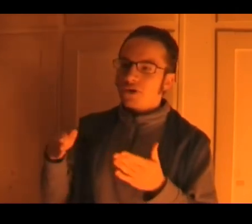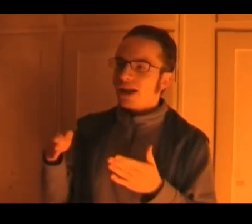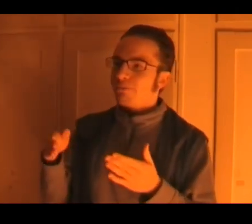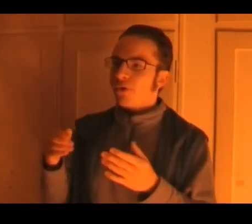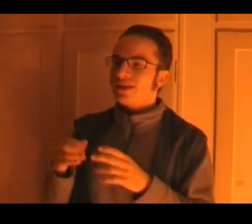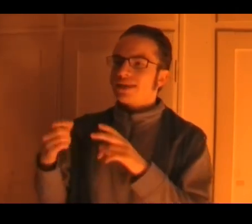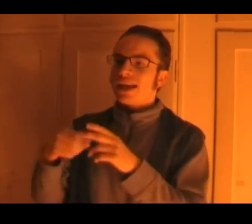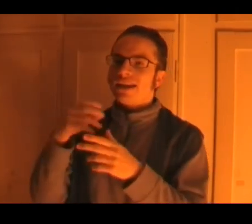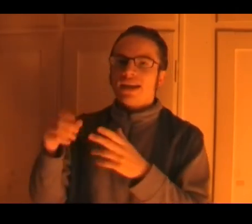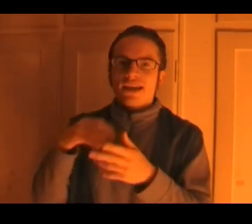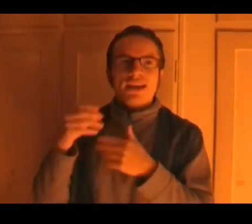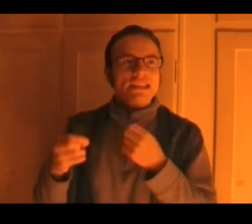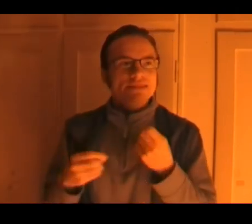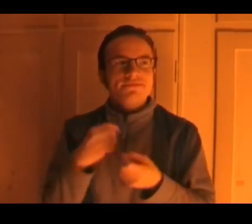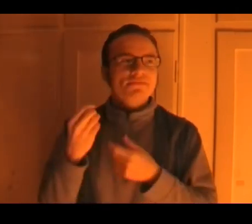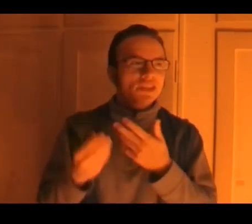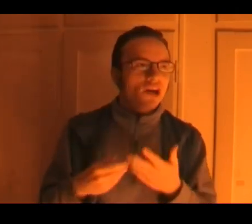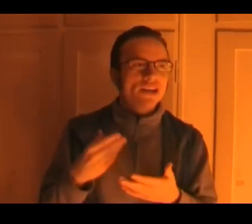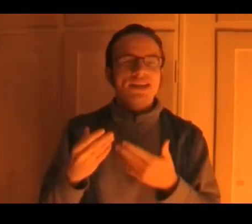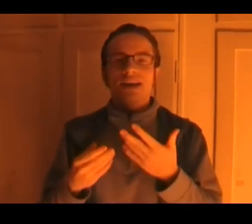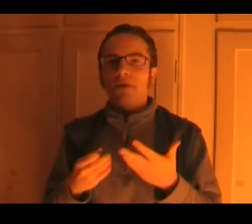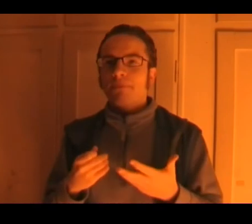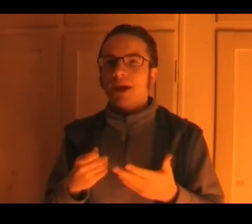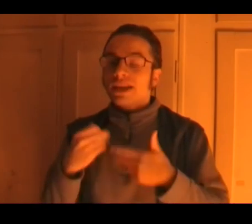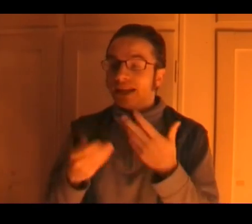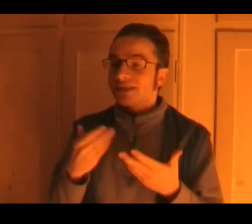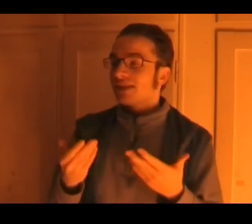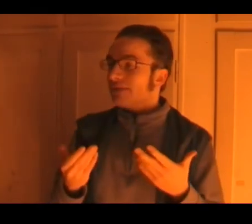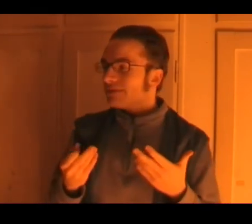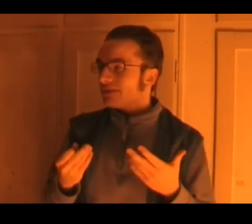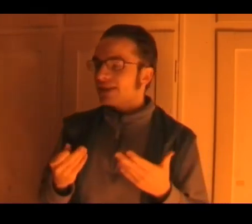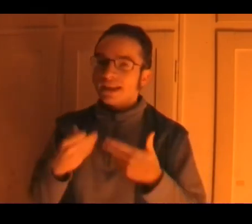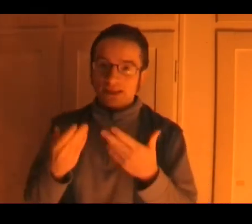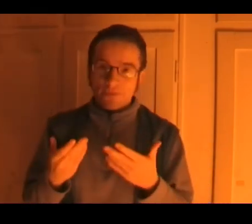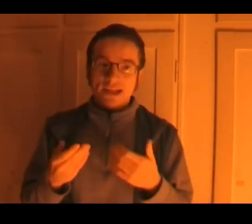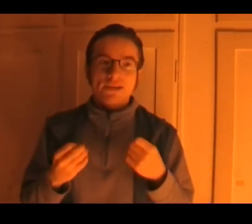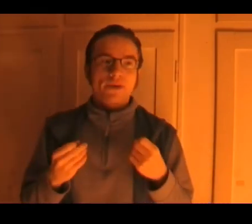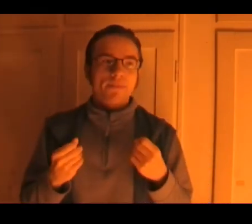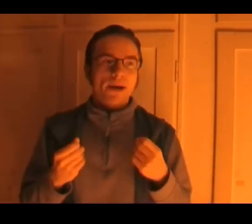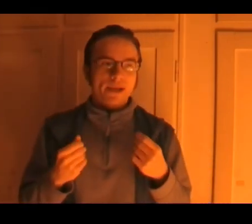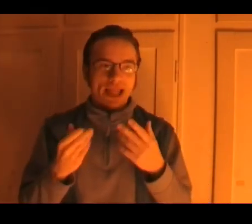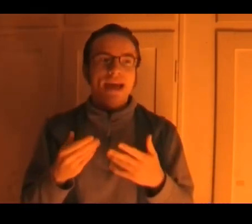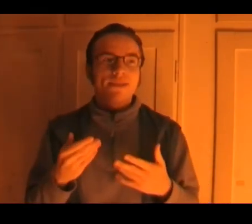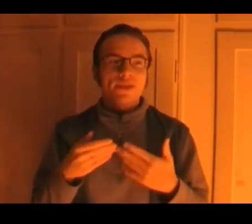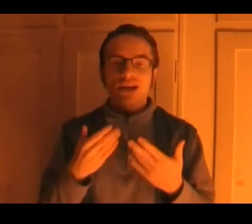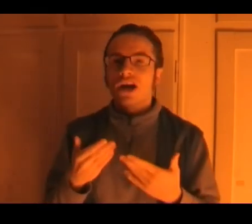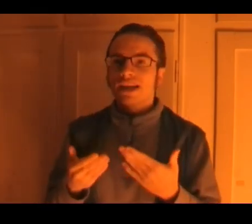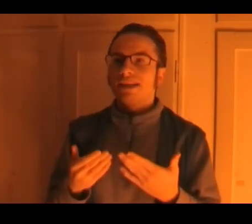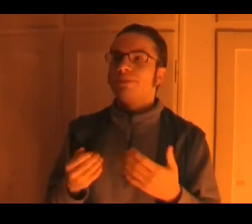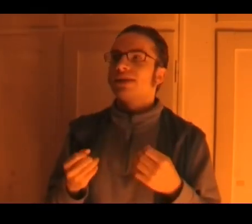at points and cut um i mean it's it's it's effective i'm i'm glad that they cut in it because